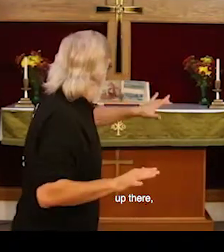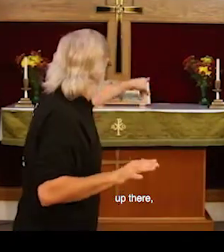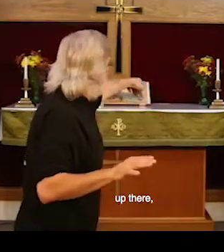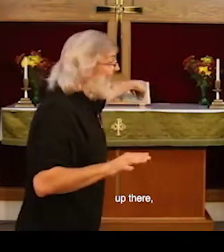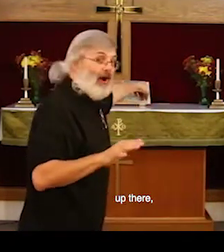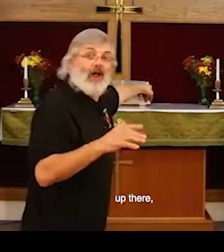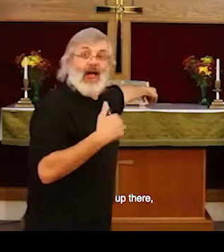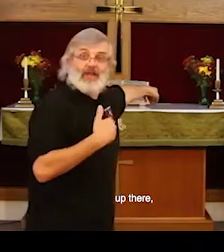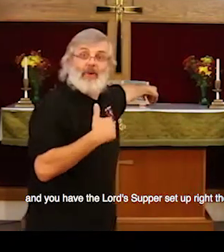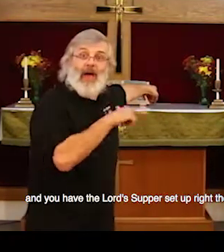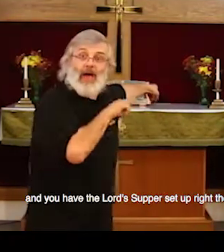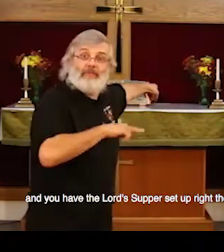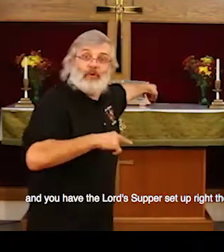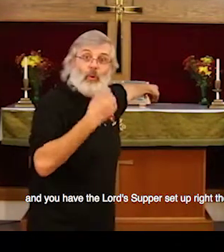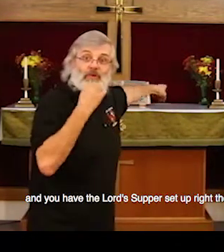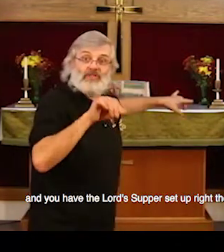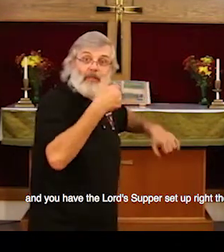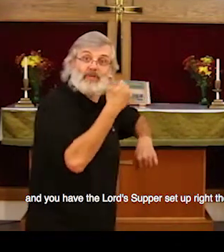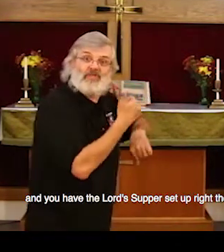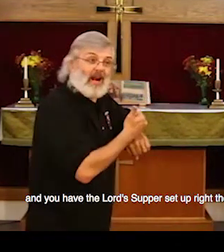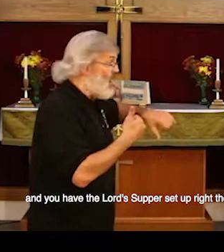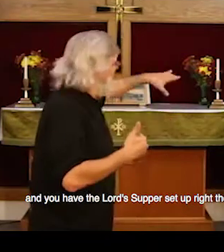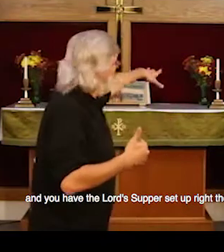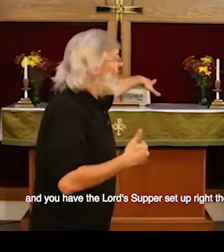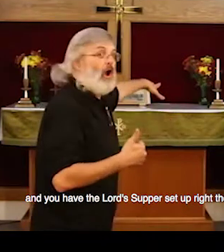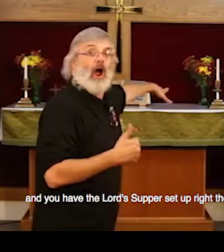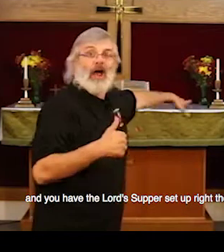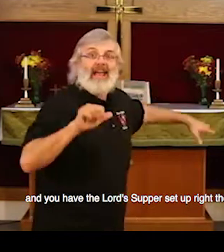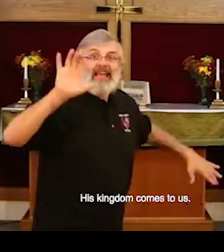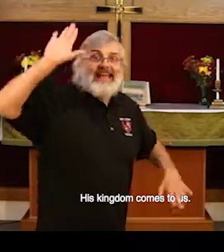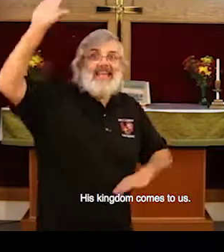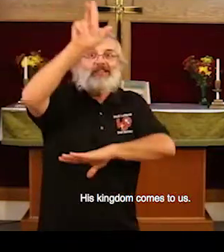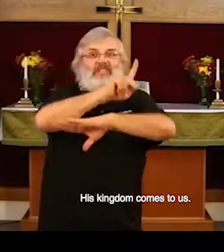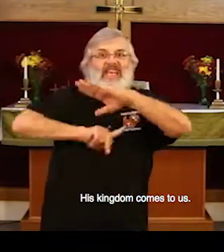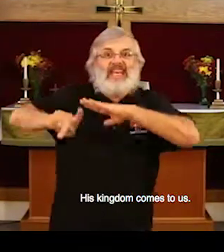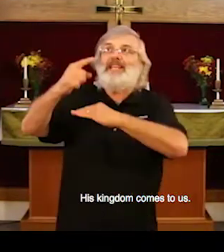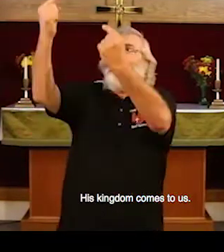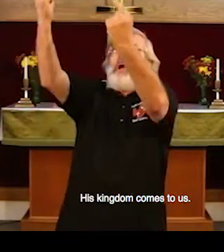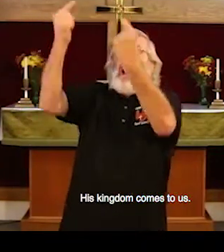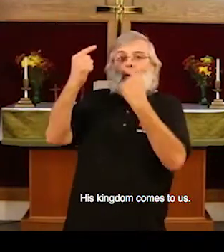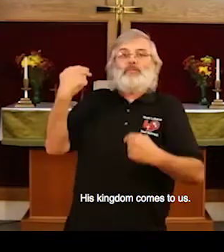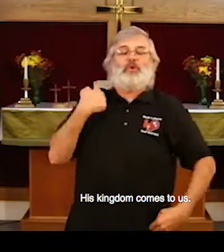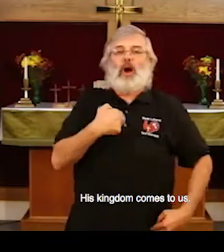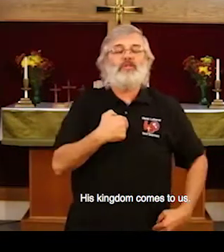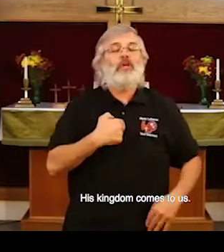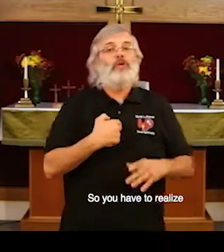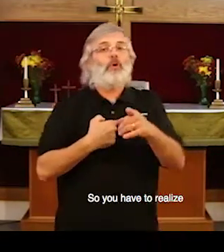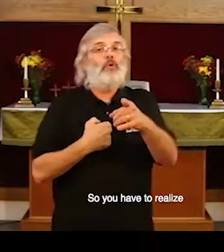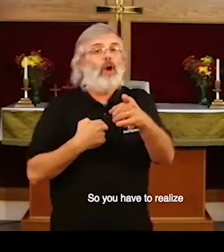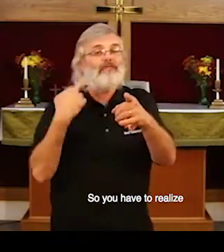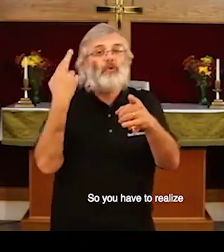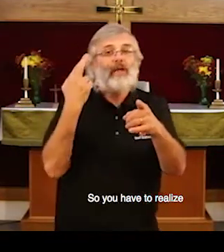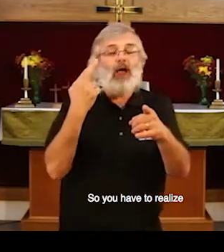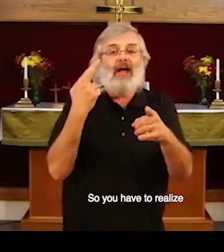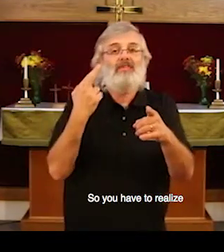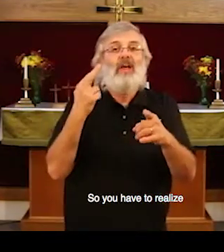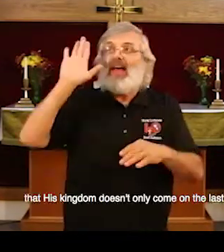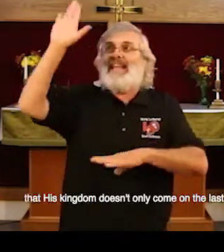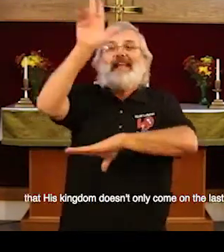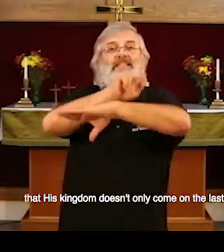up there and you have the Lord's Supper set up right there, his kingdom comes to us. So you have to realize that his